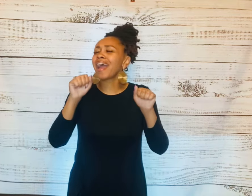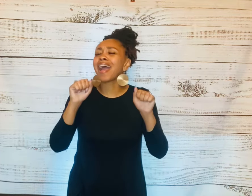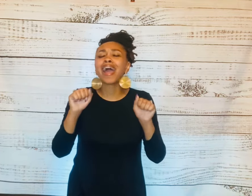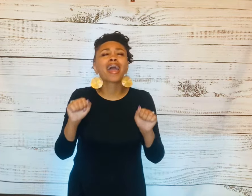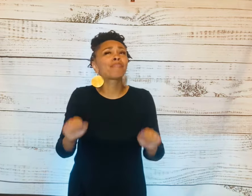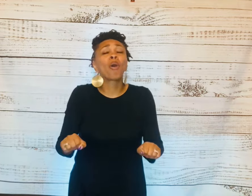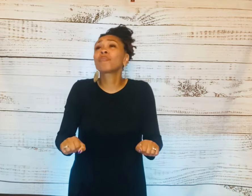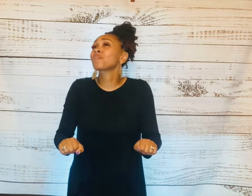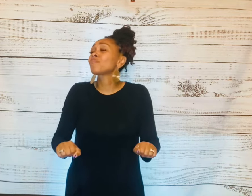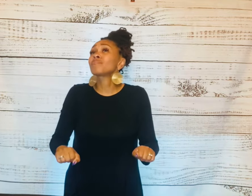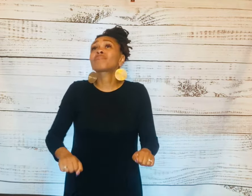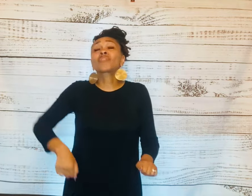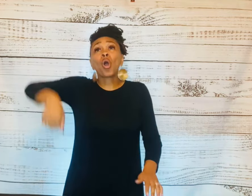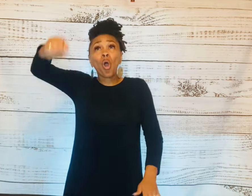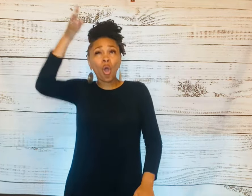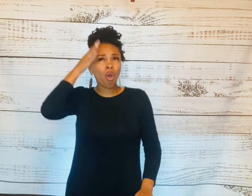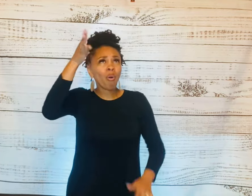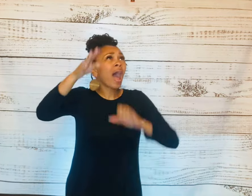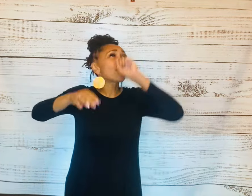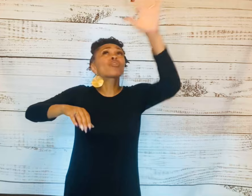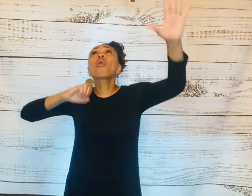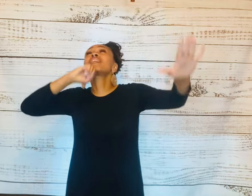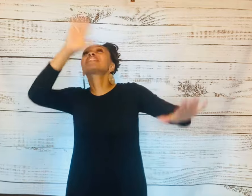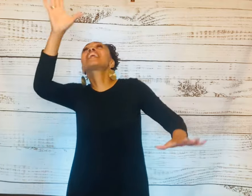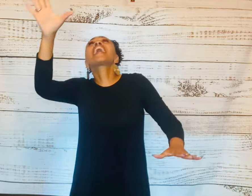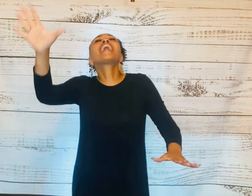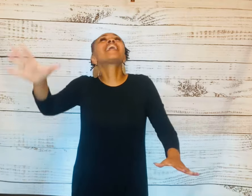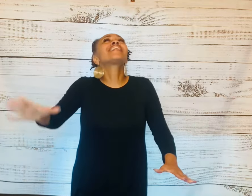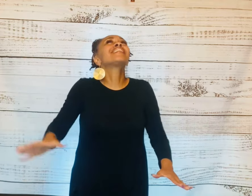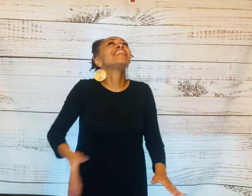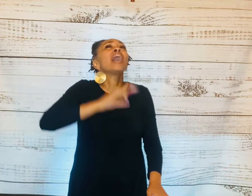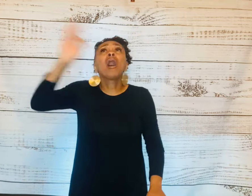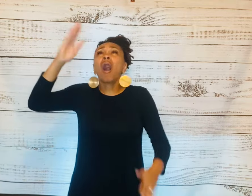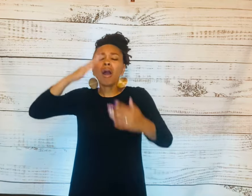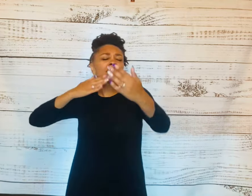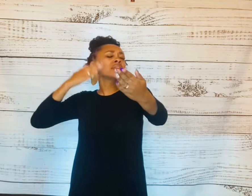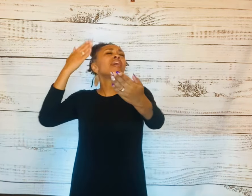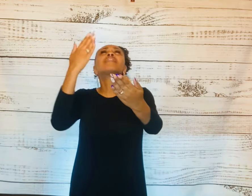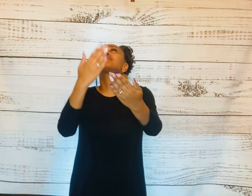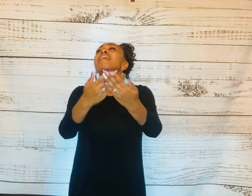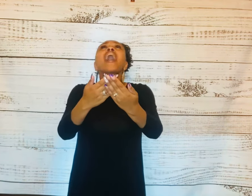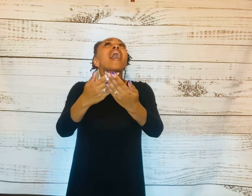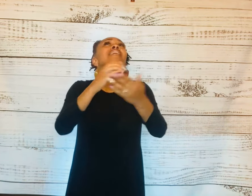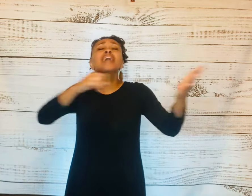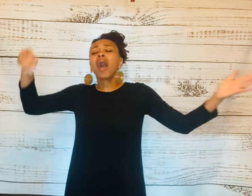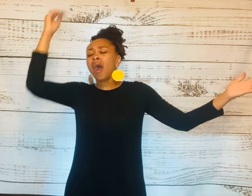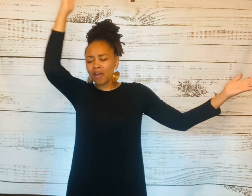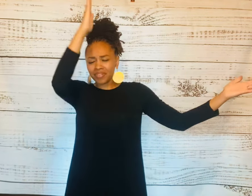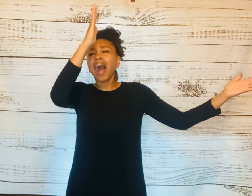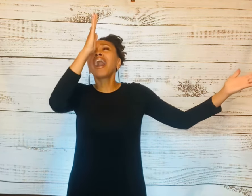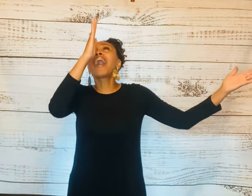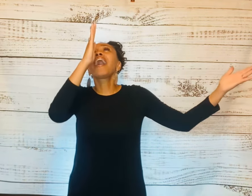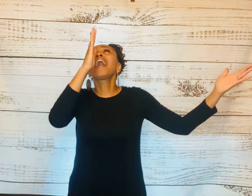I'm gonna sing of the goodness of God.